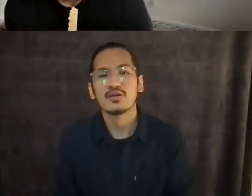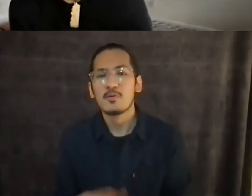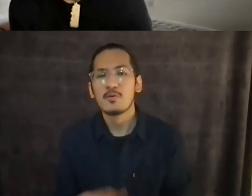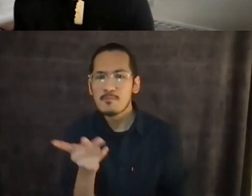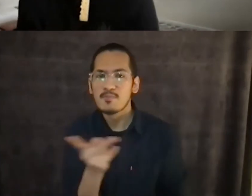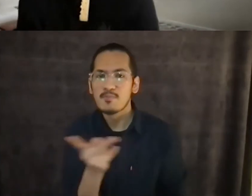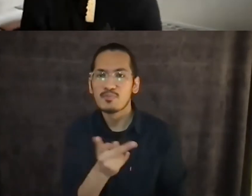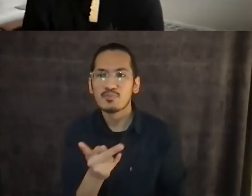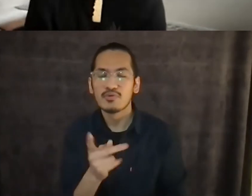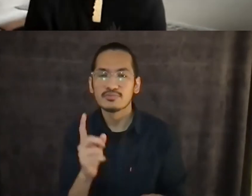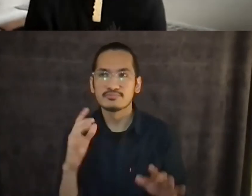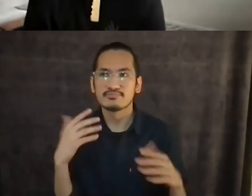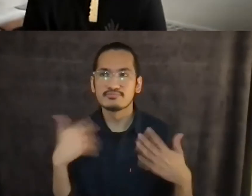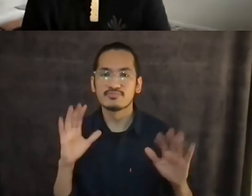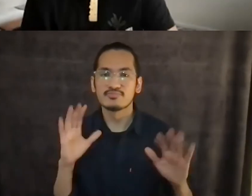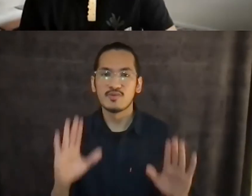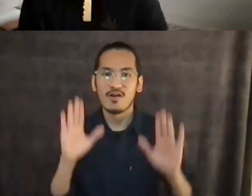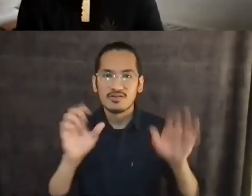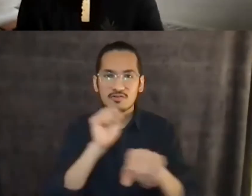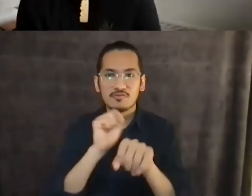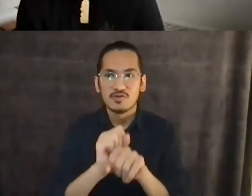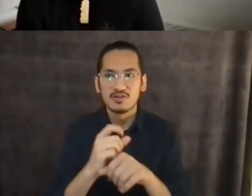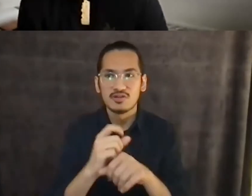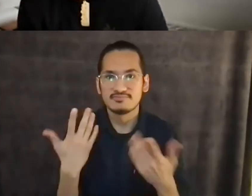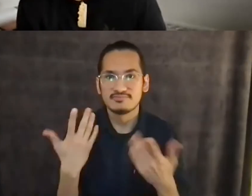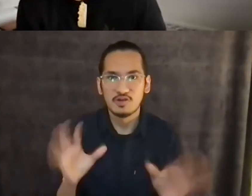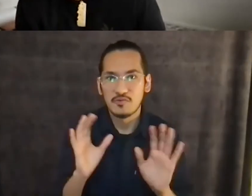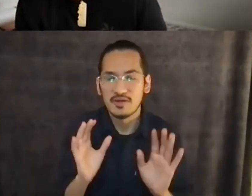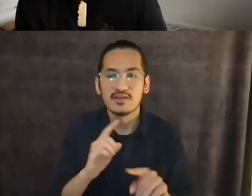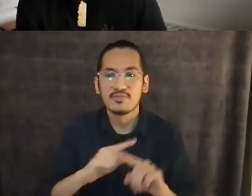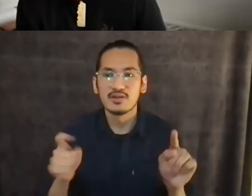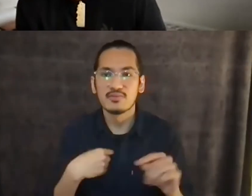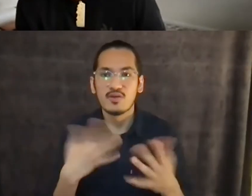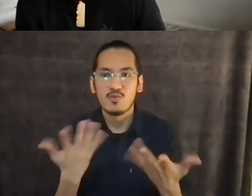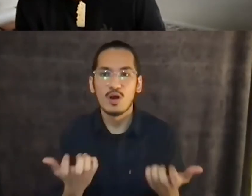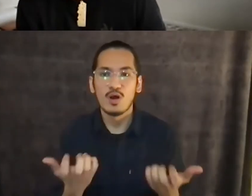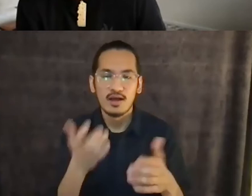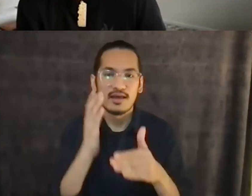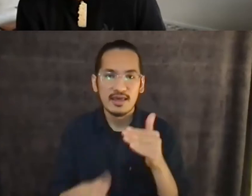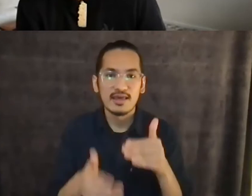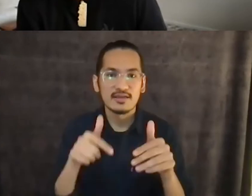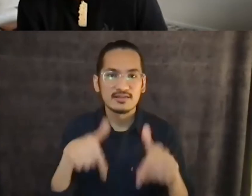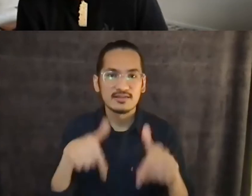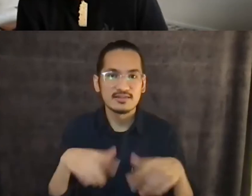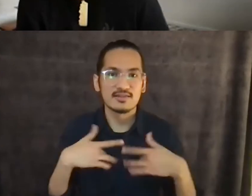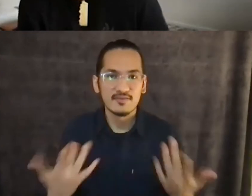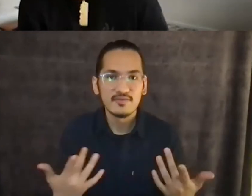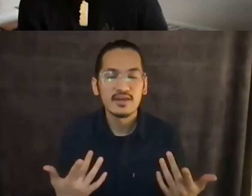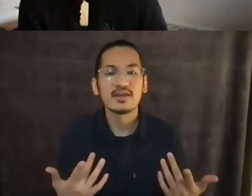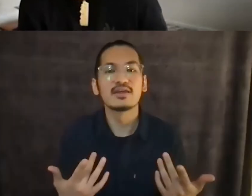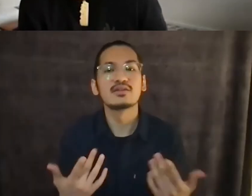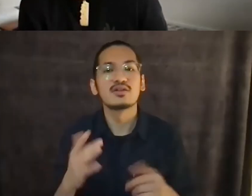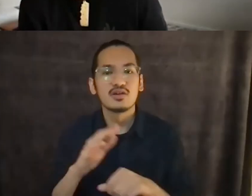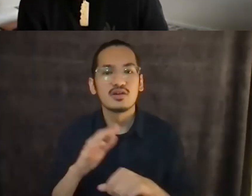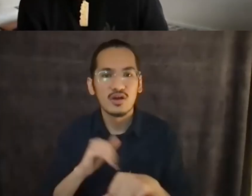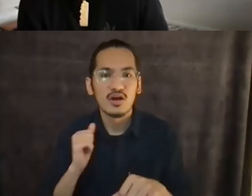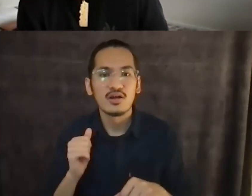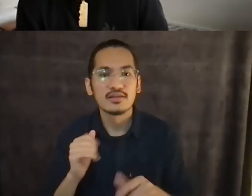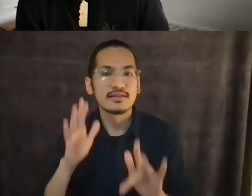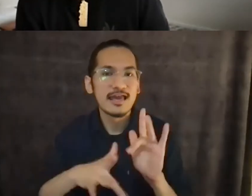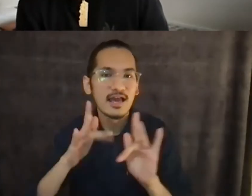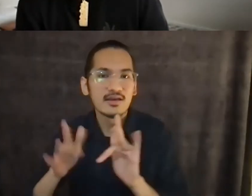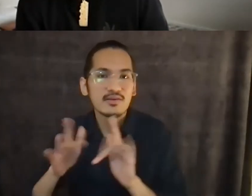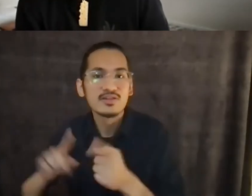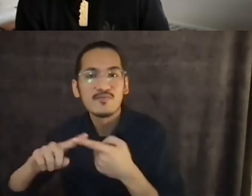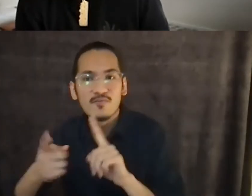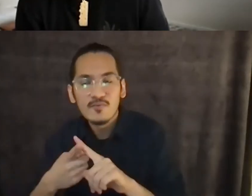incredible job of this already but i love to end our events just calling absent friends into this space um friends who have